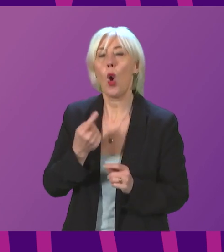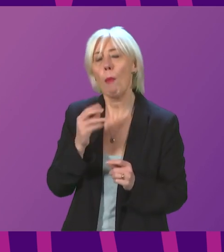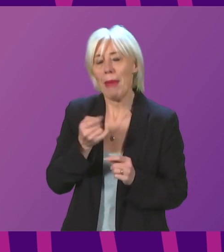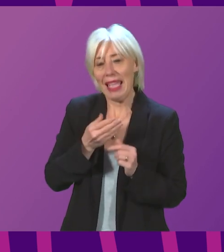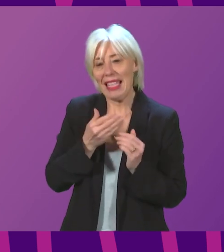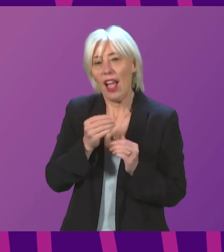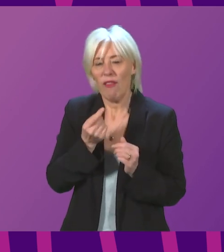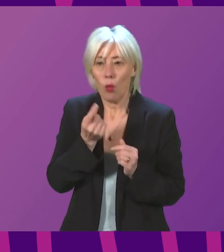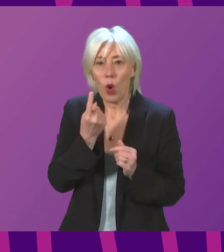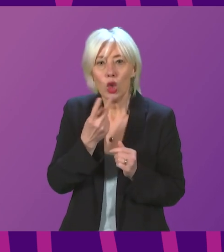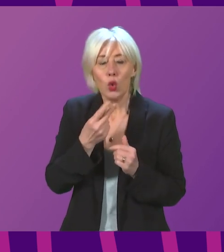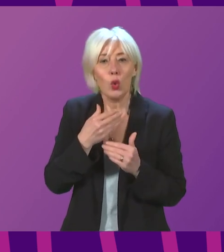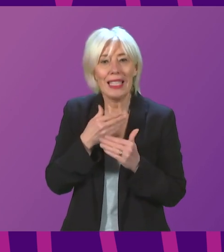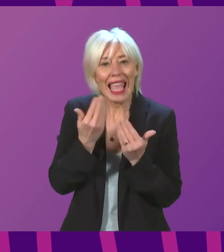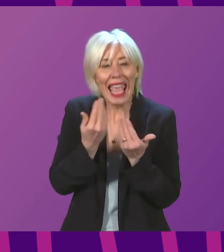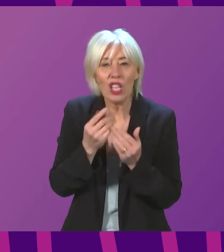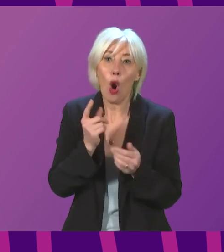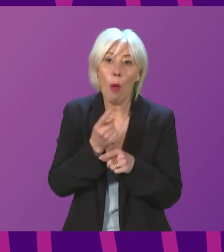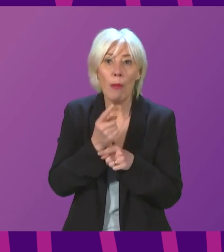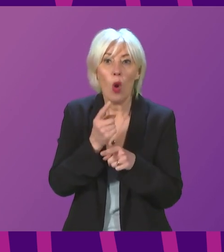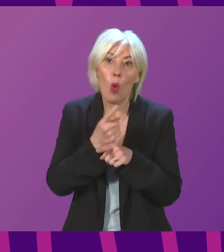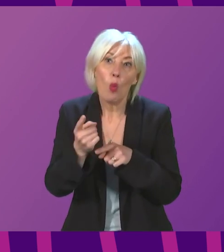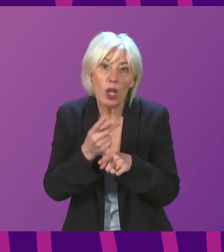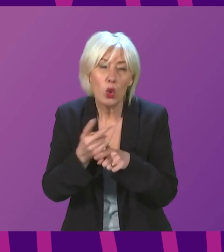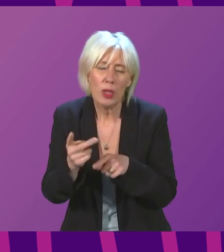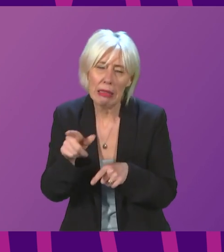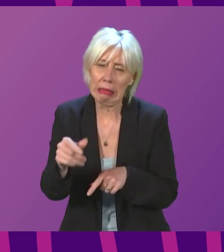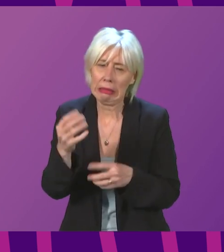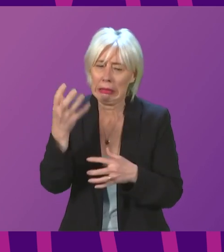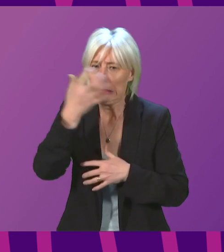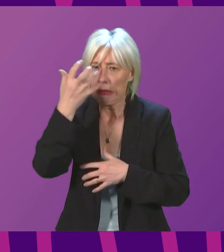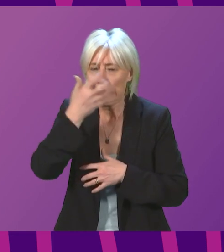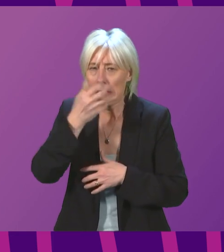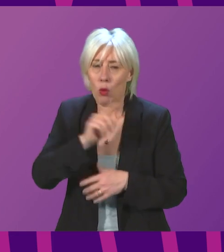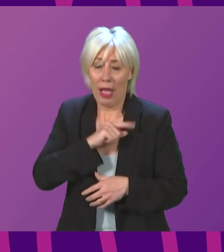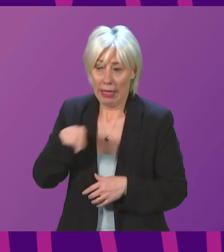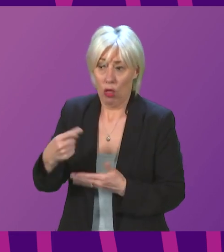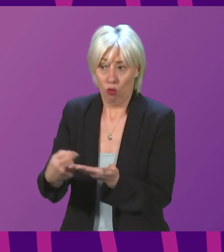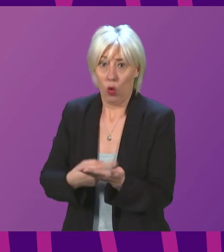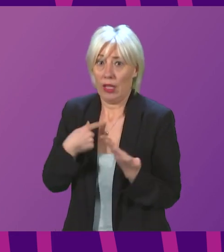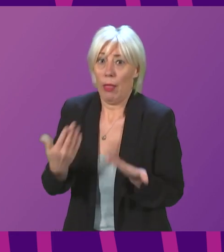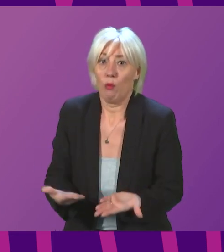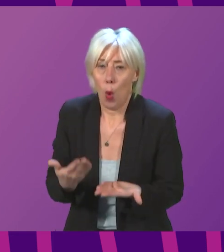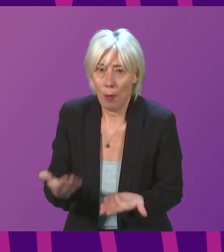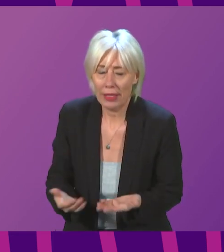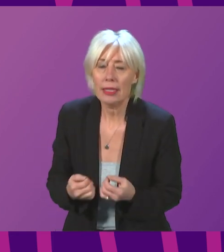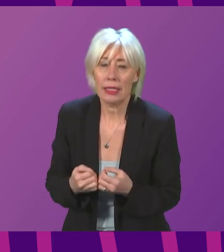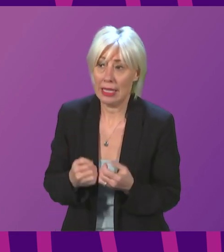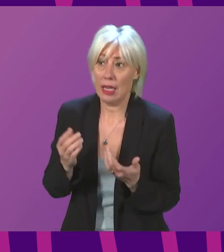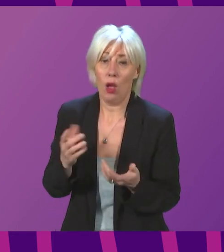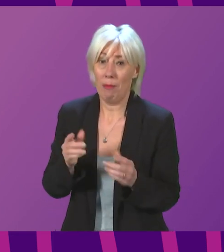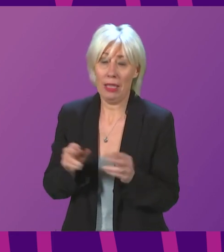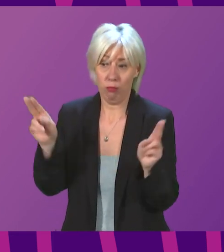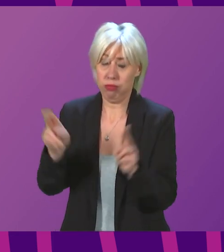on to say it could be weeks. And that's troubling, because these rules at the moment, right now, are leading to a shortage